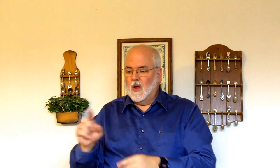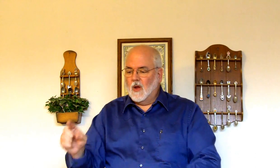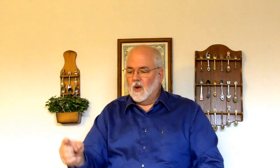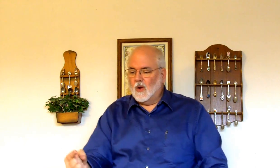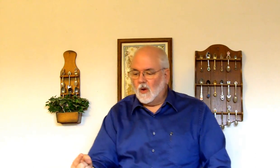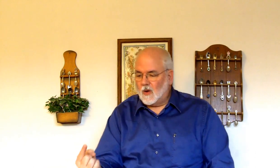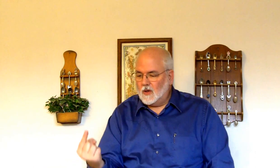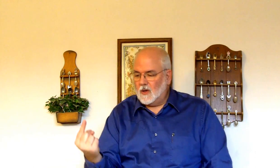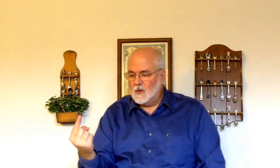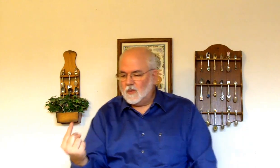All alone.